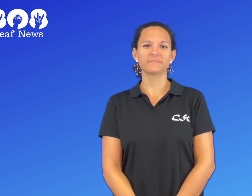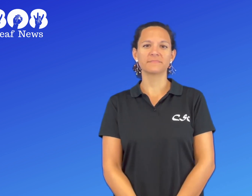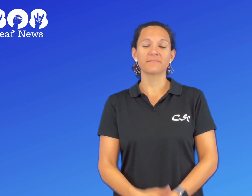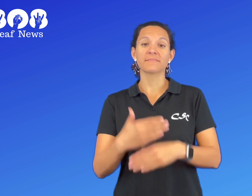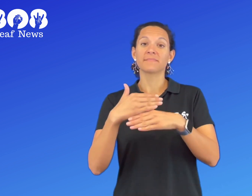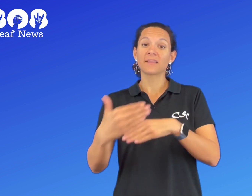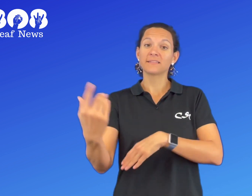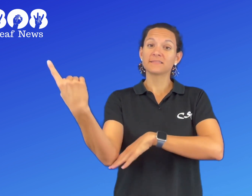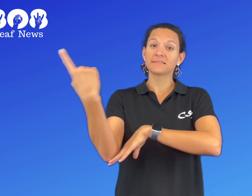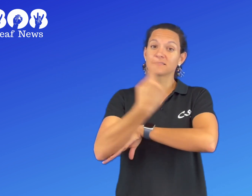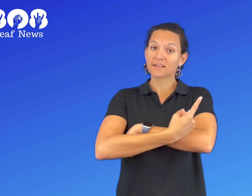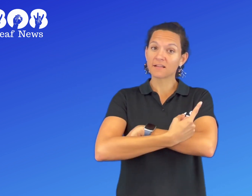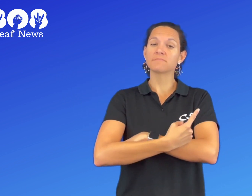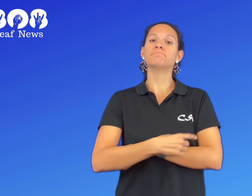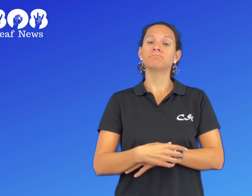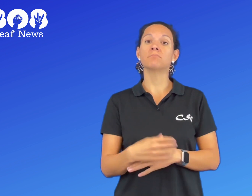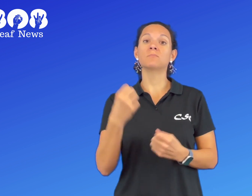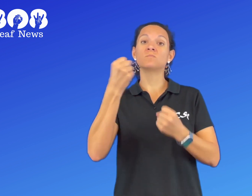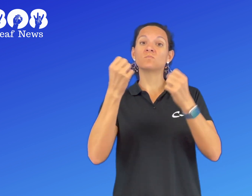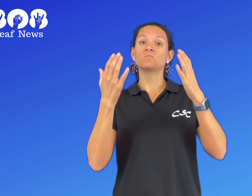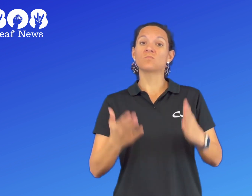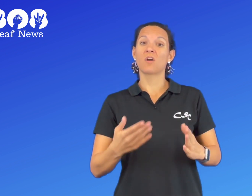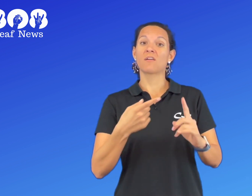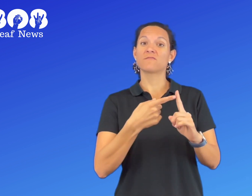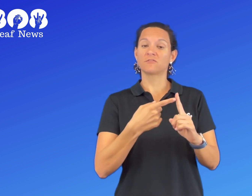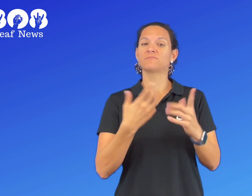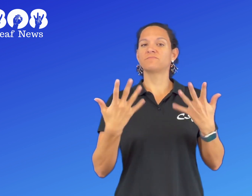The next day, the driver did turn himself in.